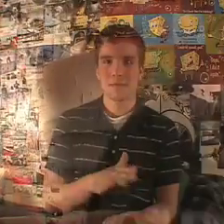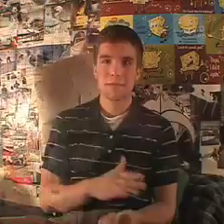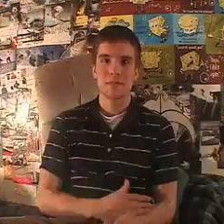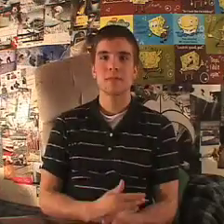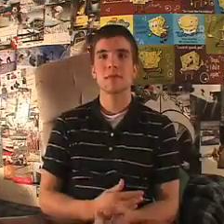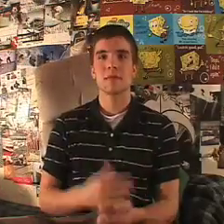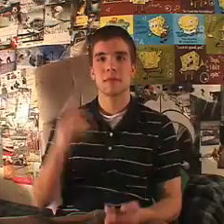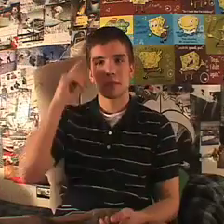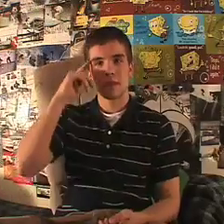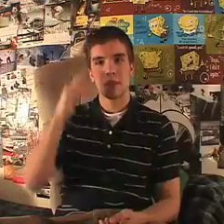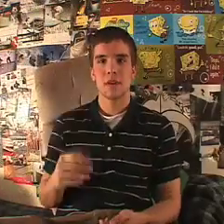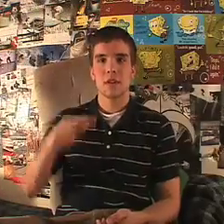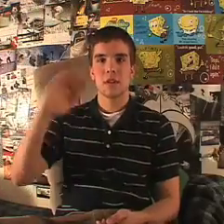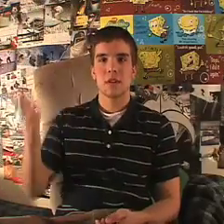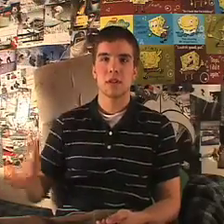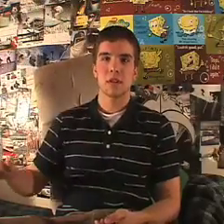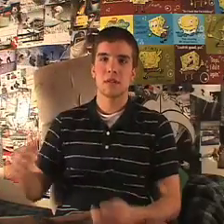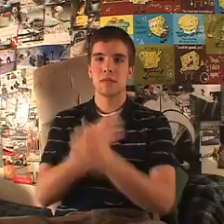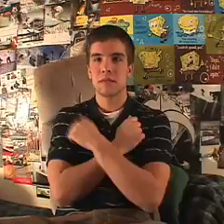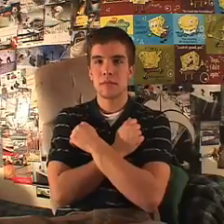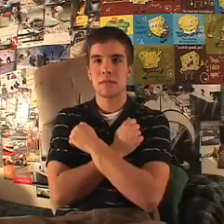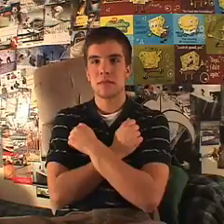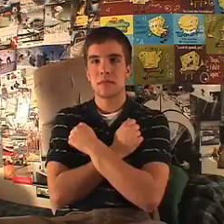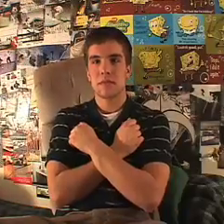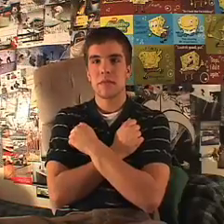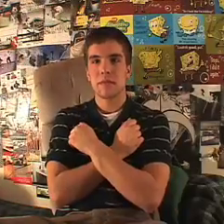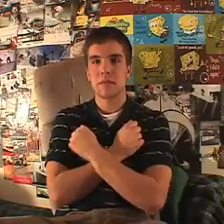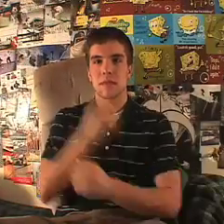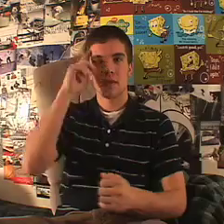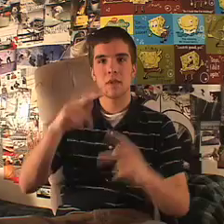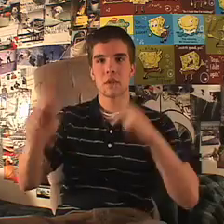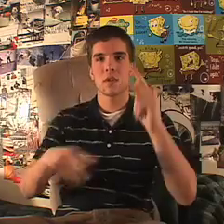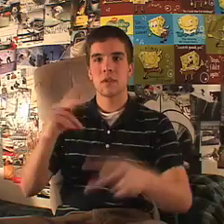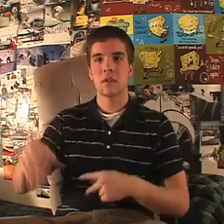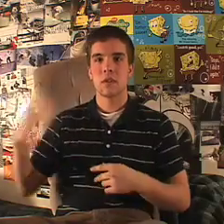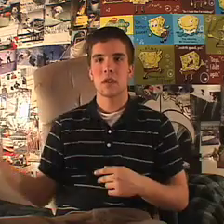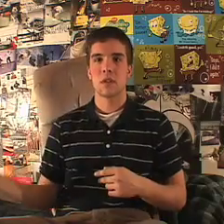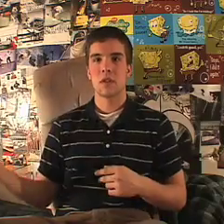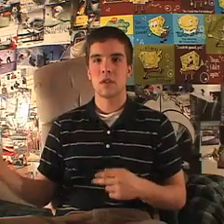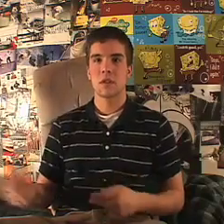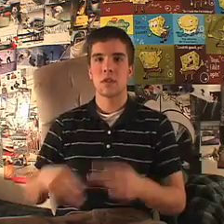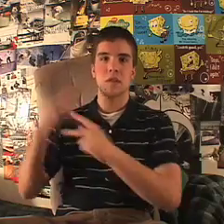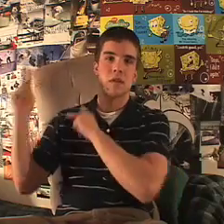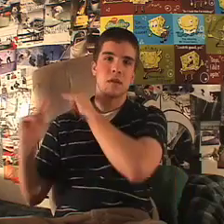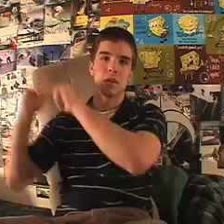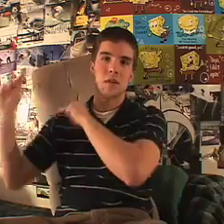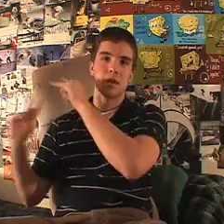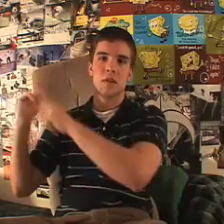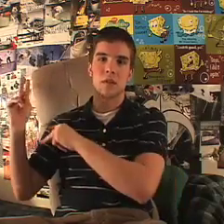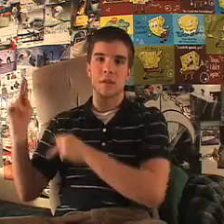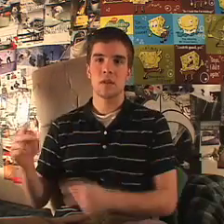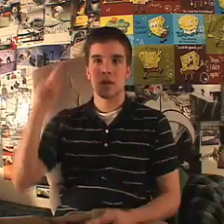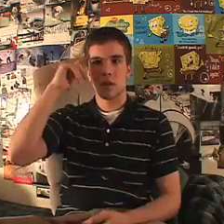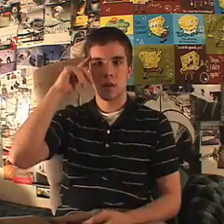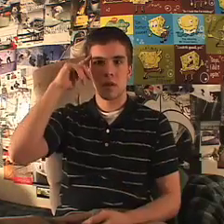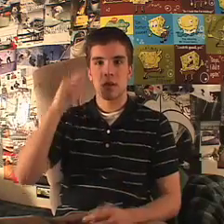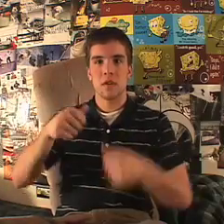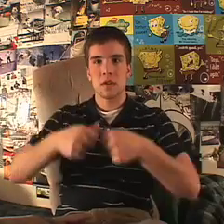Oh, I know I'll never lose affection For people and things, but when people I know I'll often